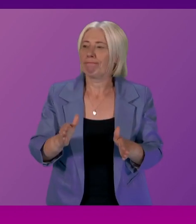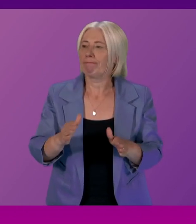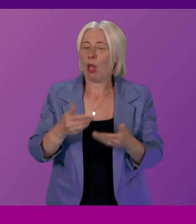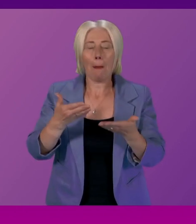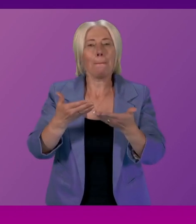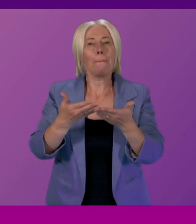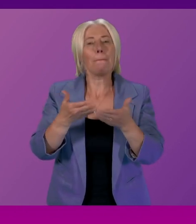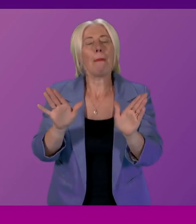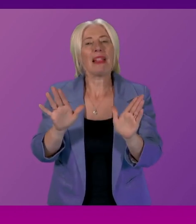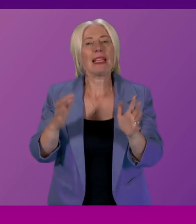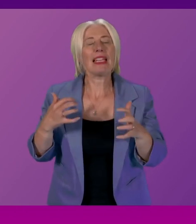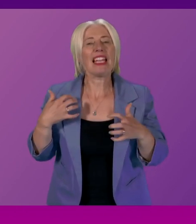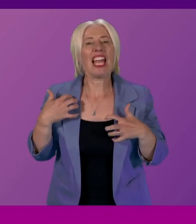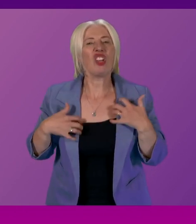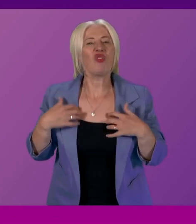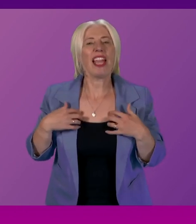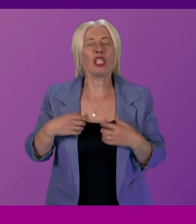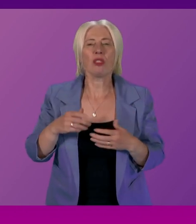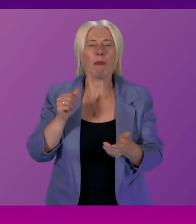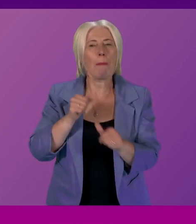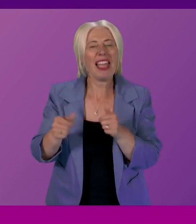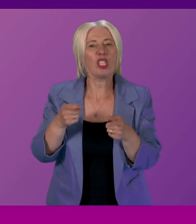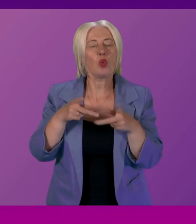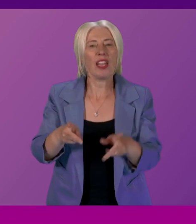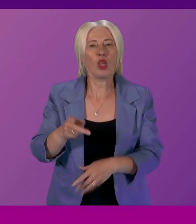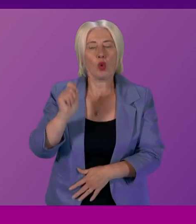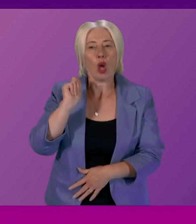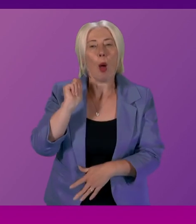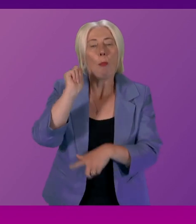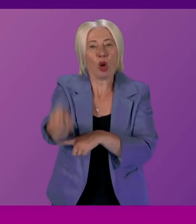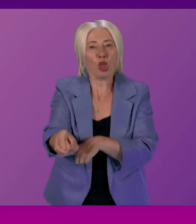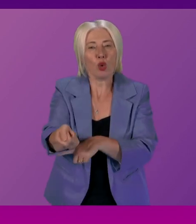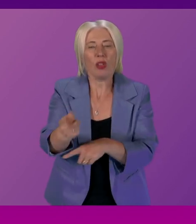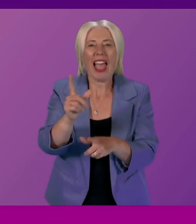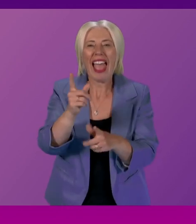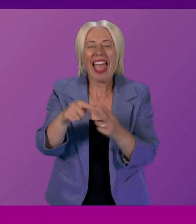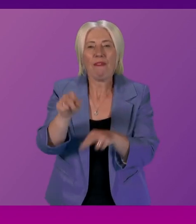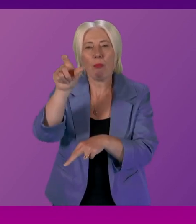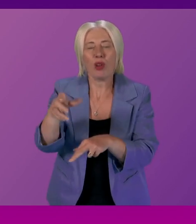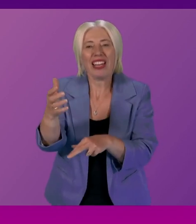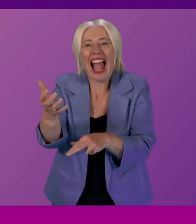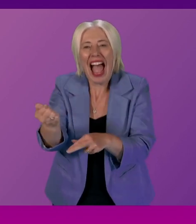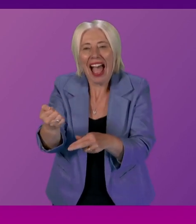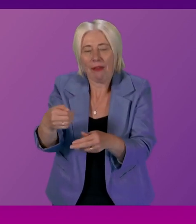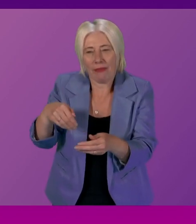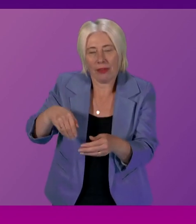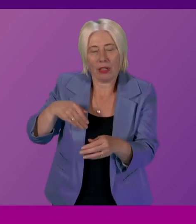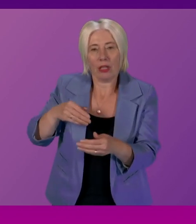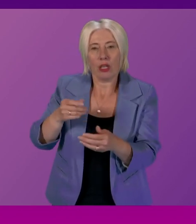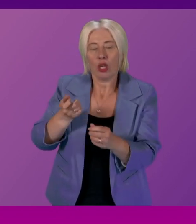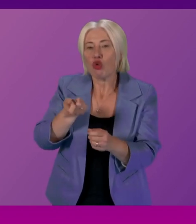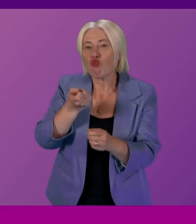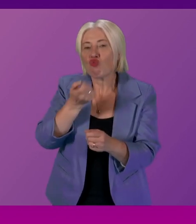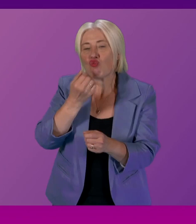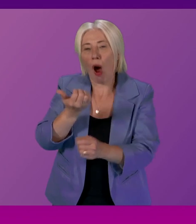the public interest to prosecute for simple possession offences taking place in the pilot and that is a quite